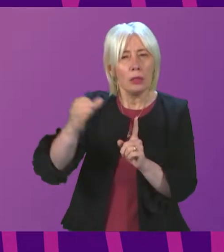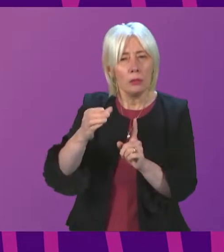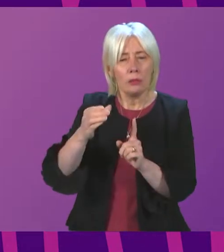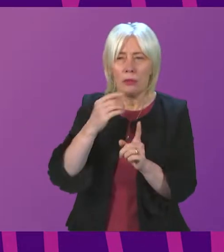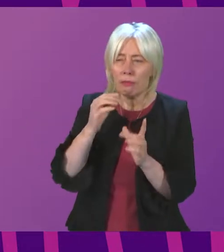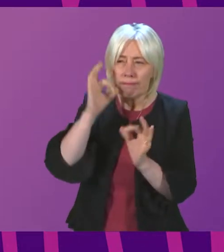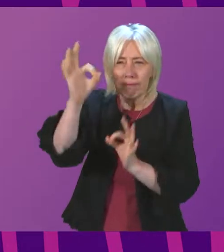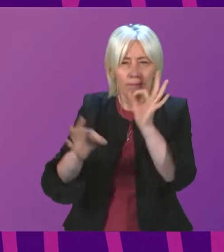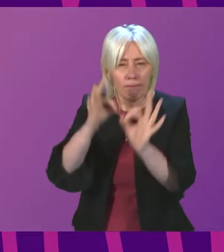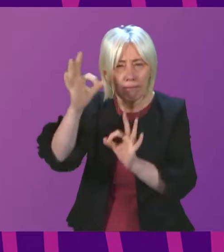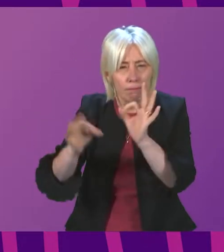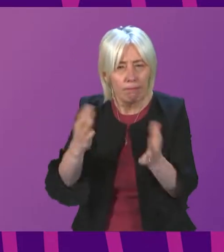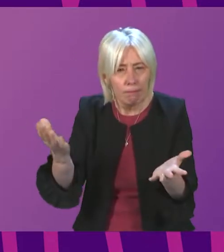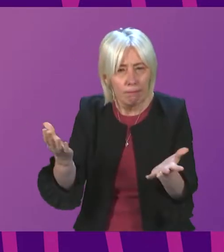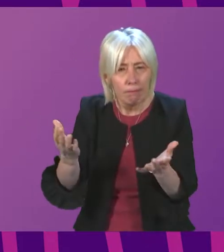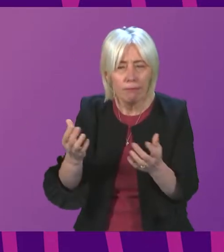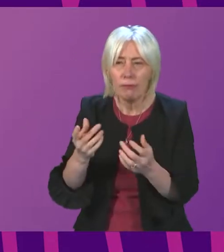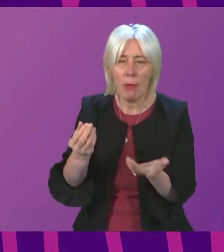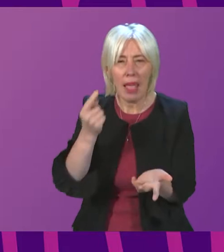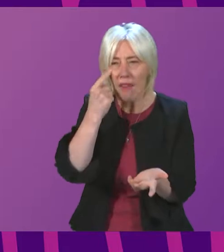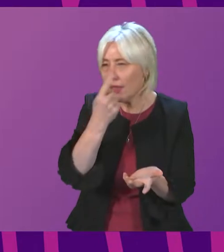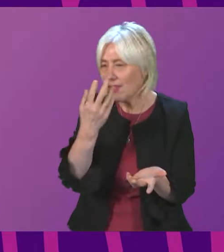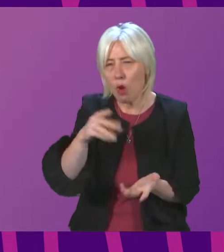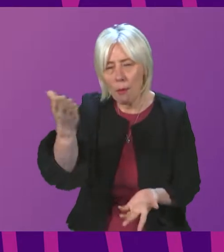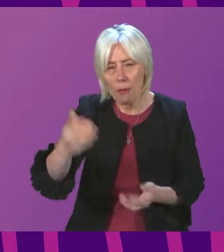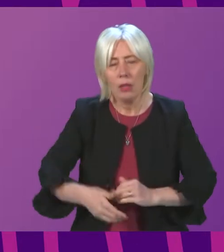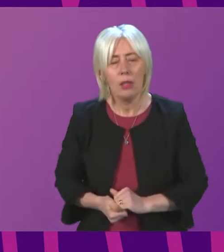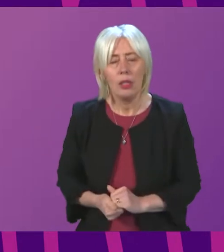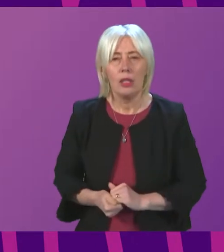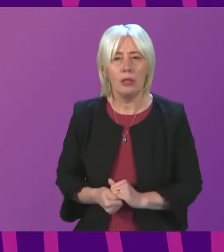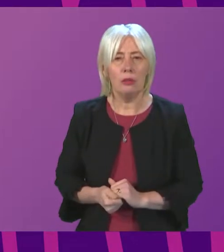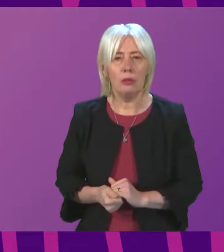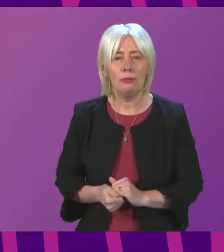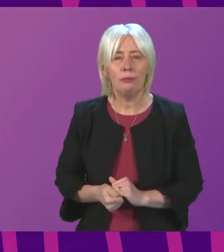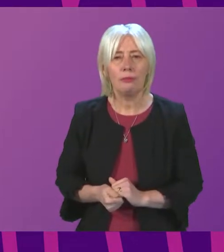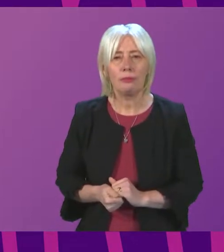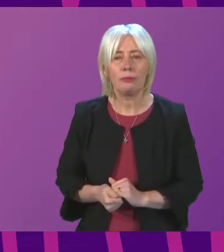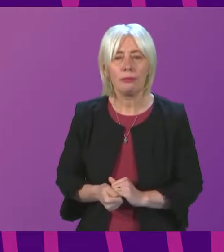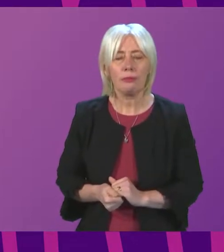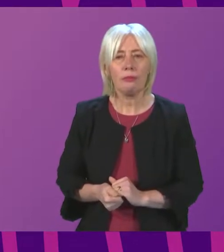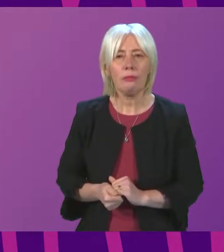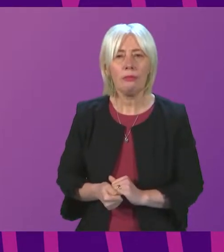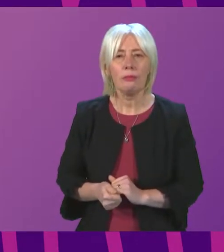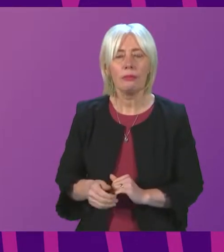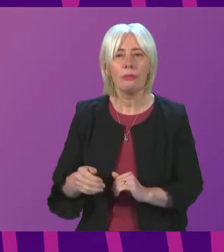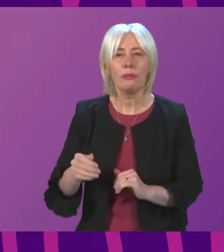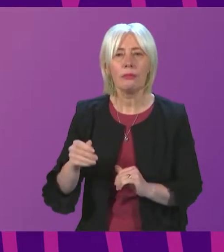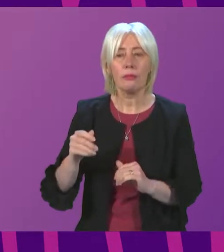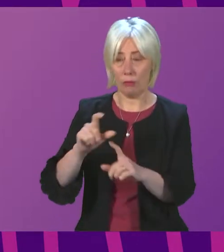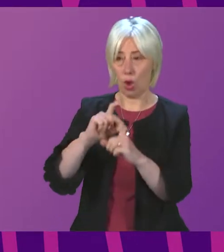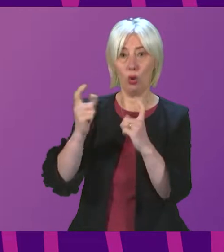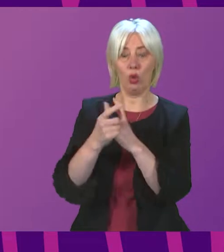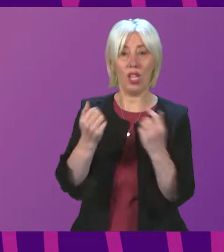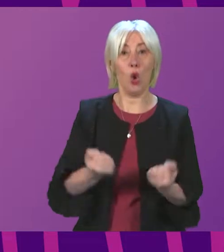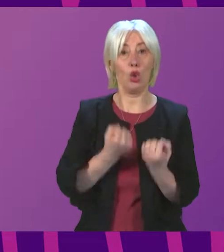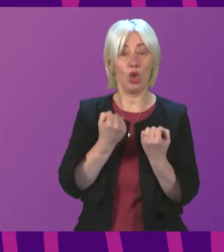questions about this and give us take some evidence from them um because it's quite important that community ownership ownership